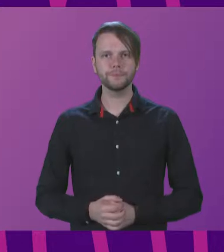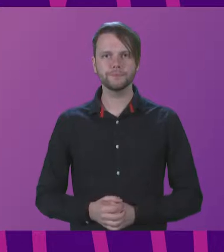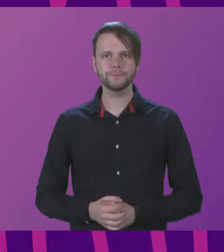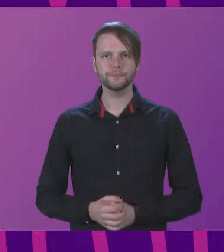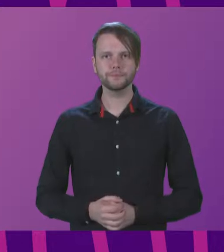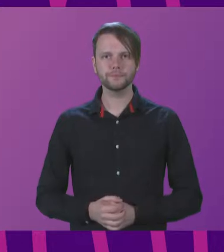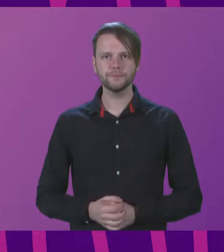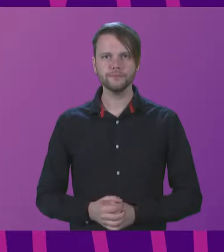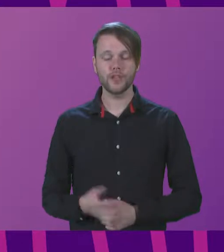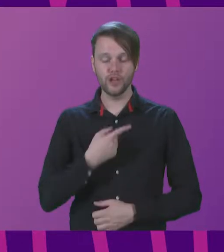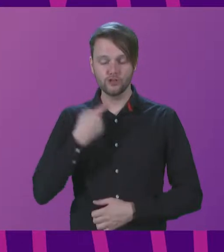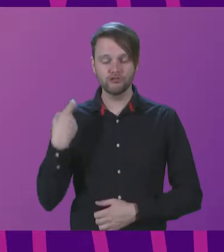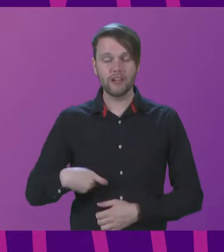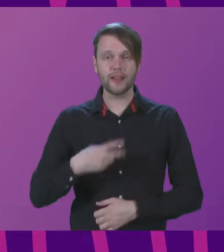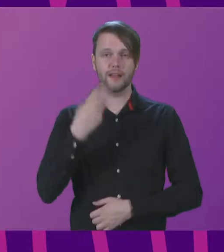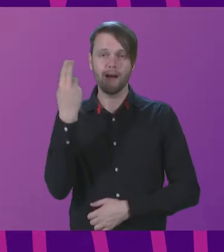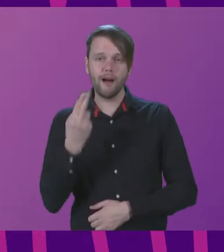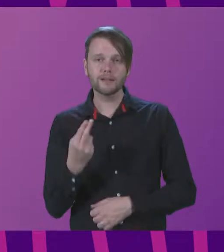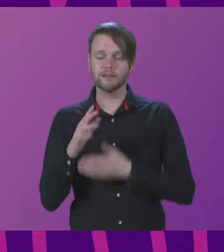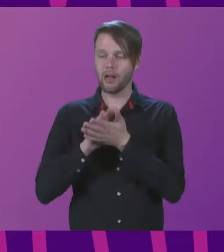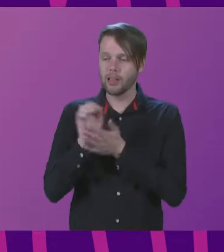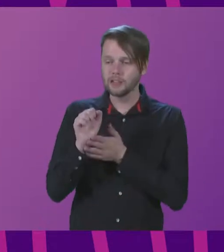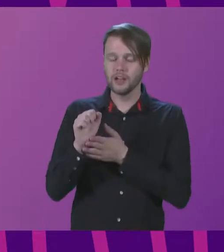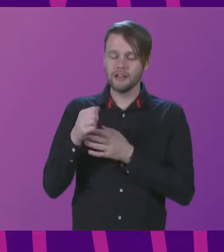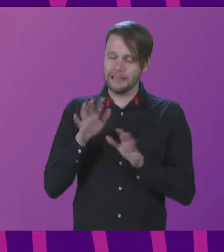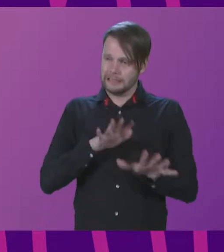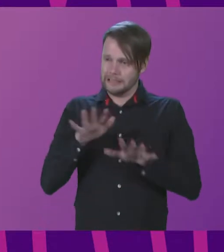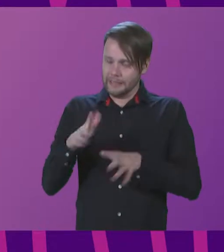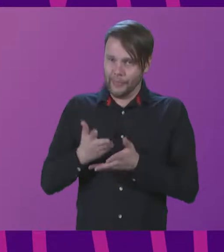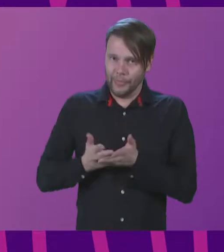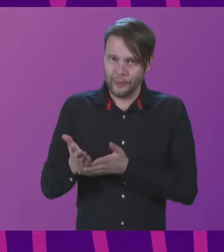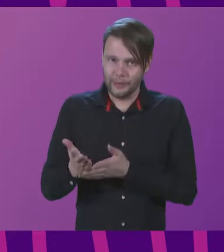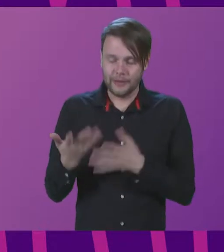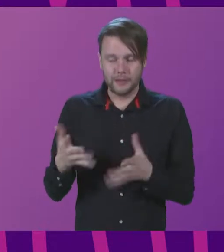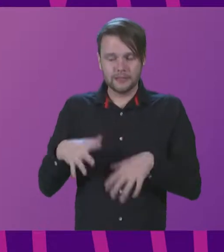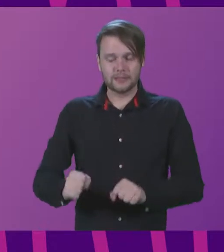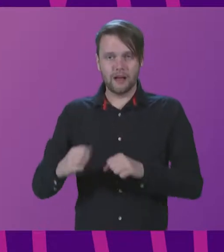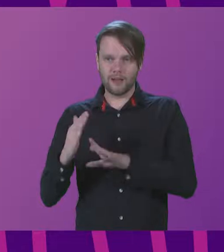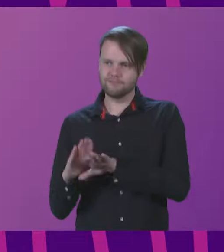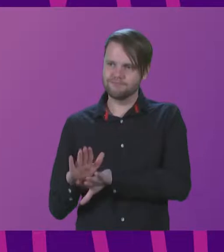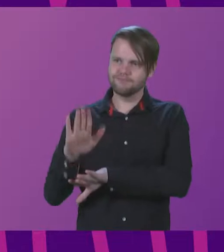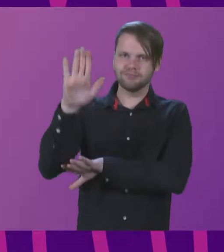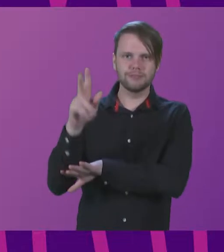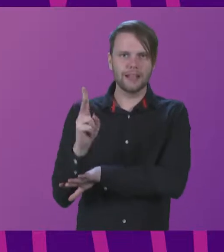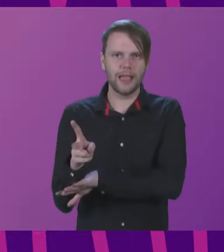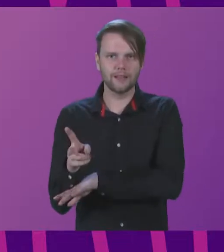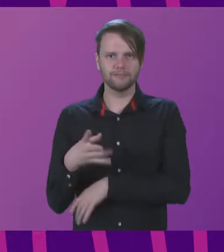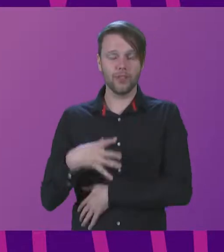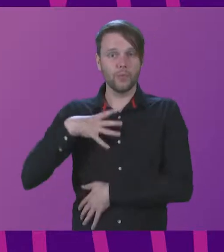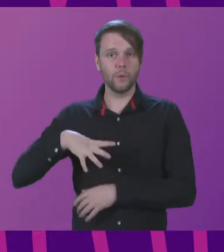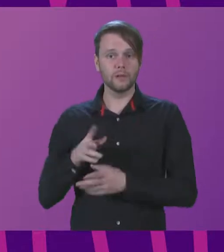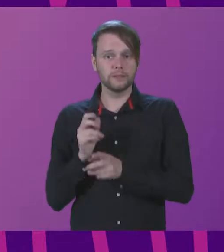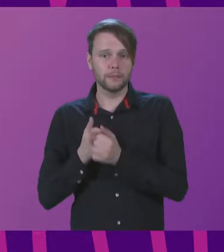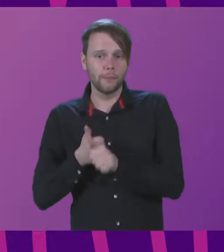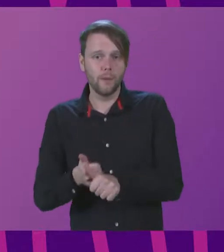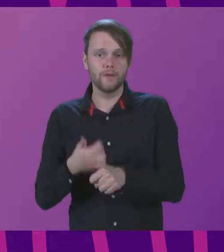Ukrainian art and culture have weathered the initial storm and are now resurgent and they're looking for our support not just for the short